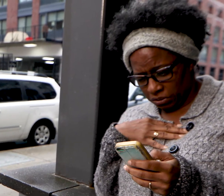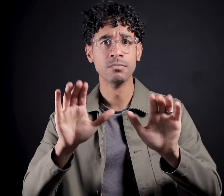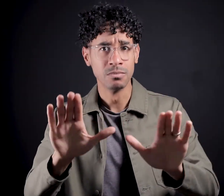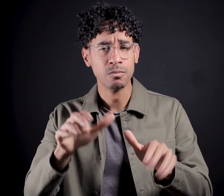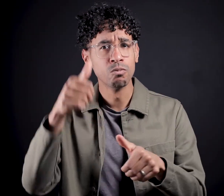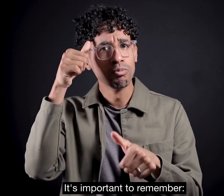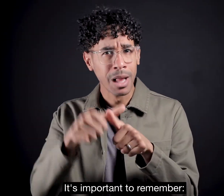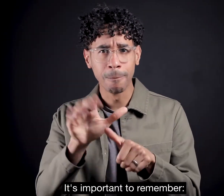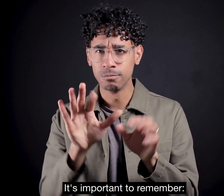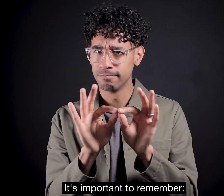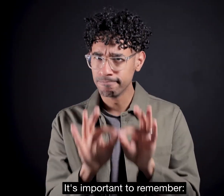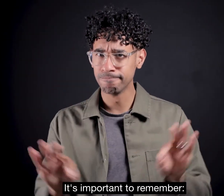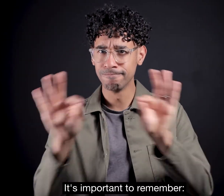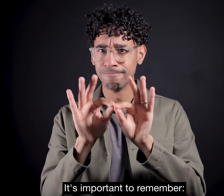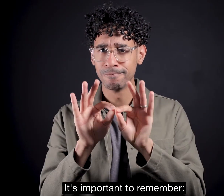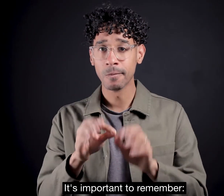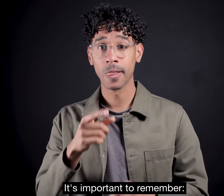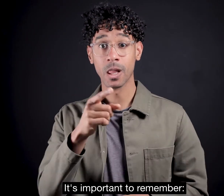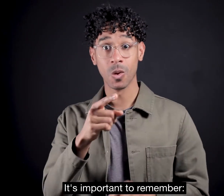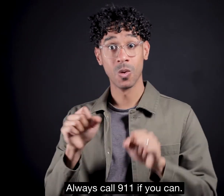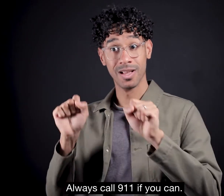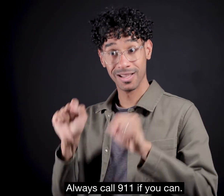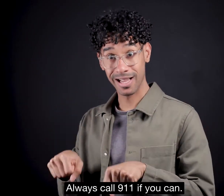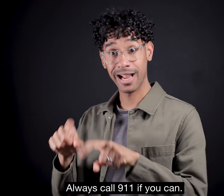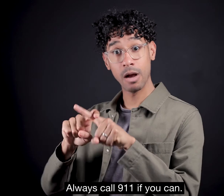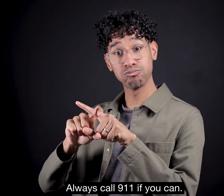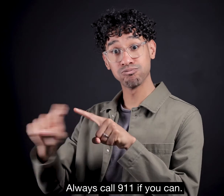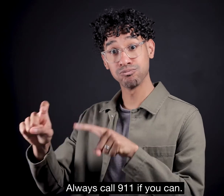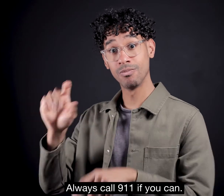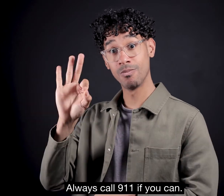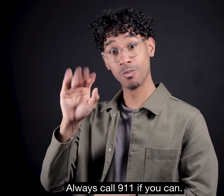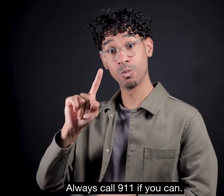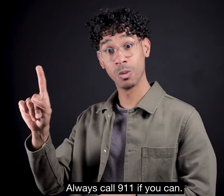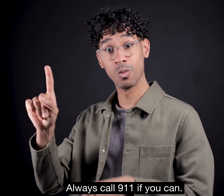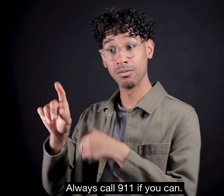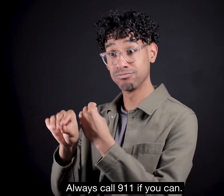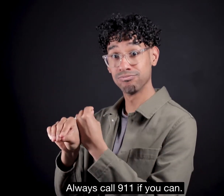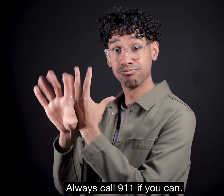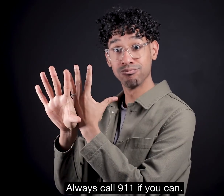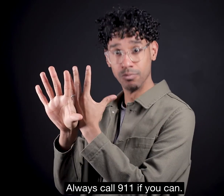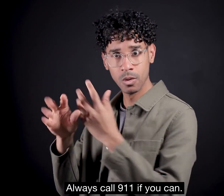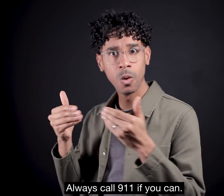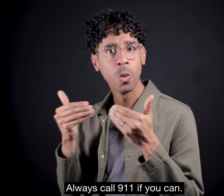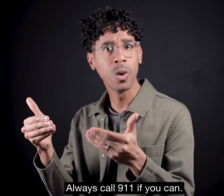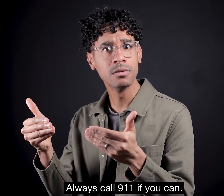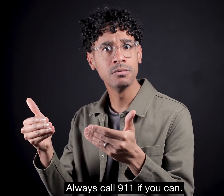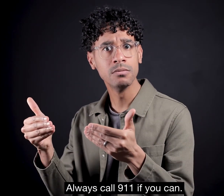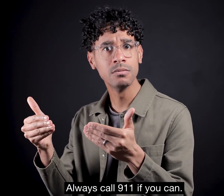It's important to remember, always call 911 if you can, text only if you